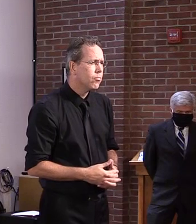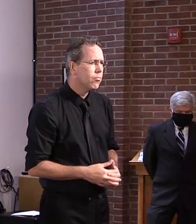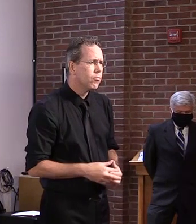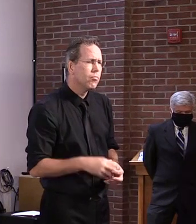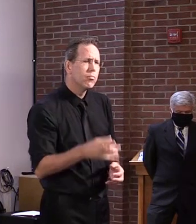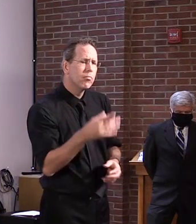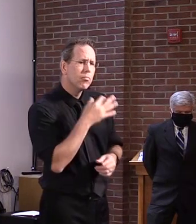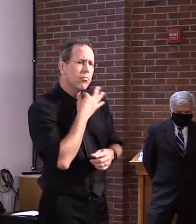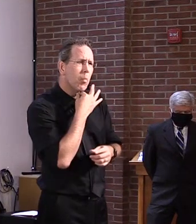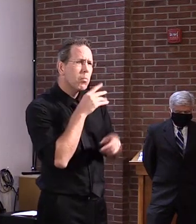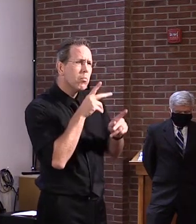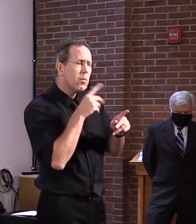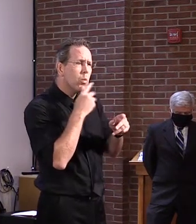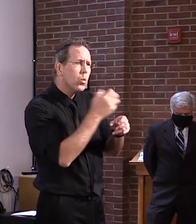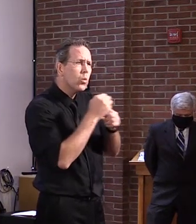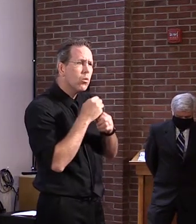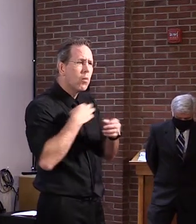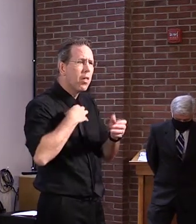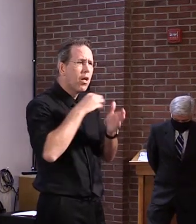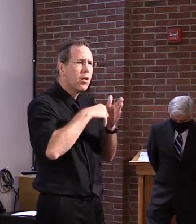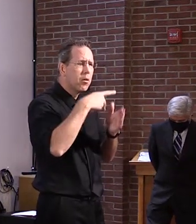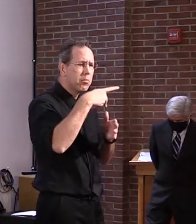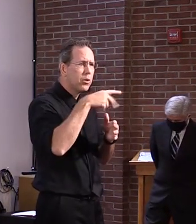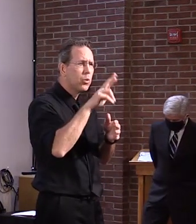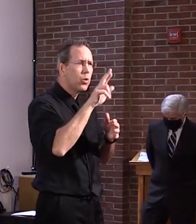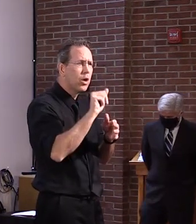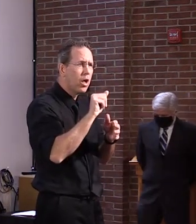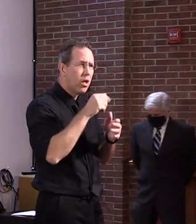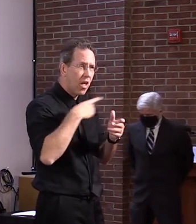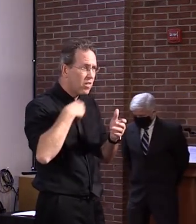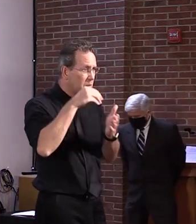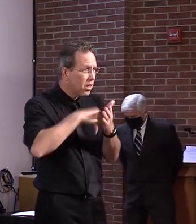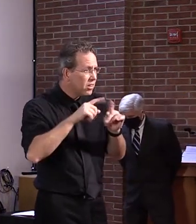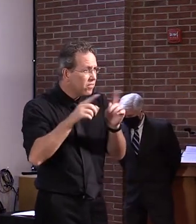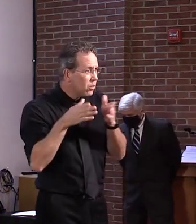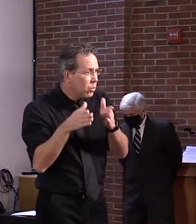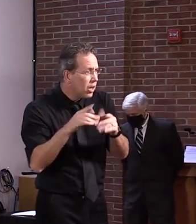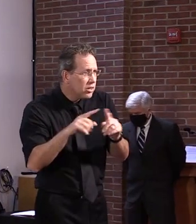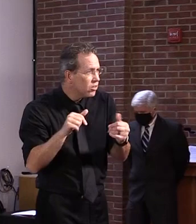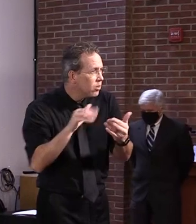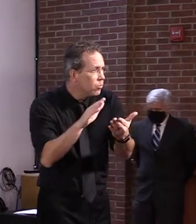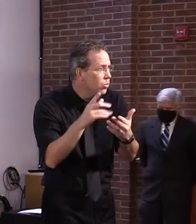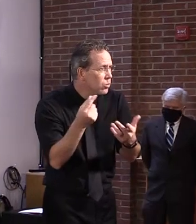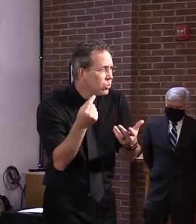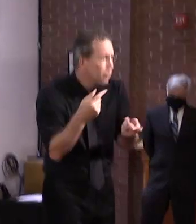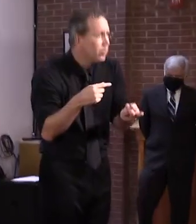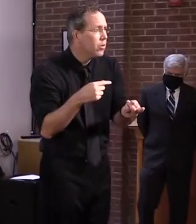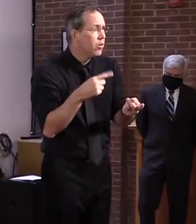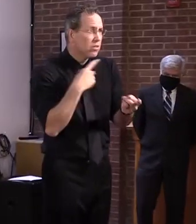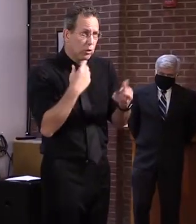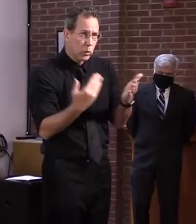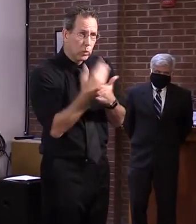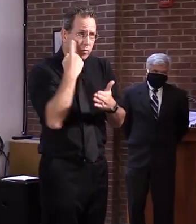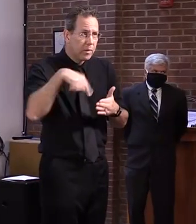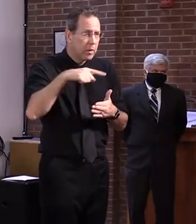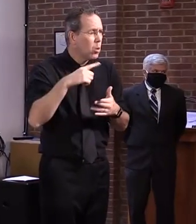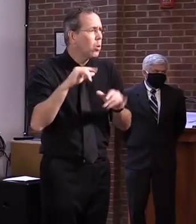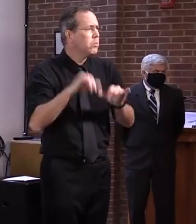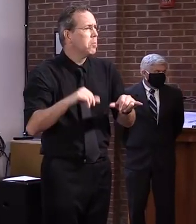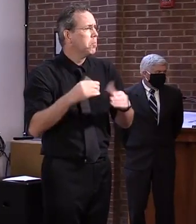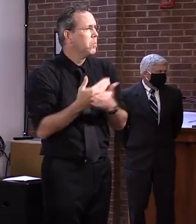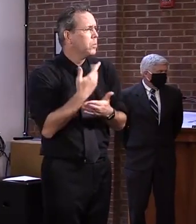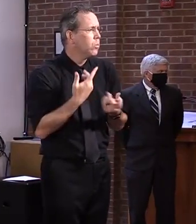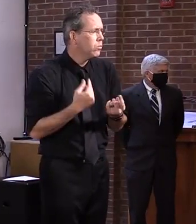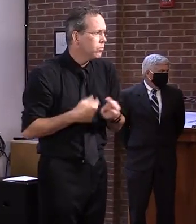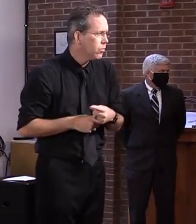Uh, with regard to. a new, is it going to be a new process for that? it, it won't. It will from the, it, the